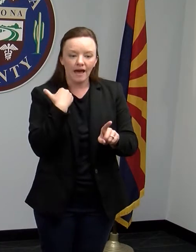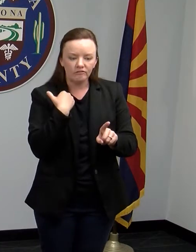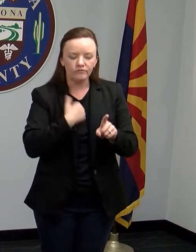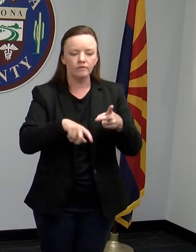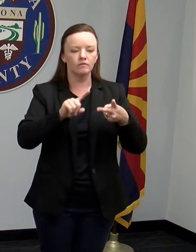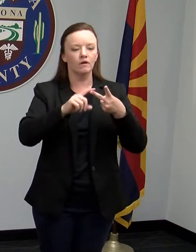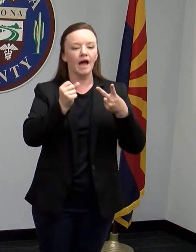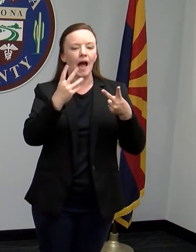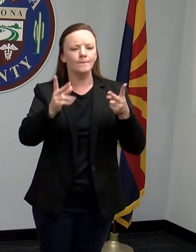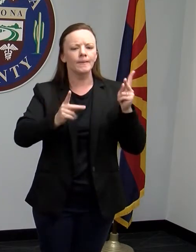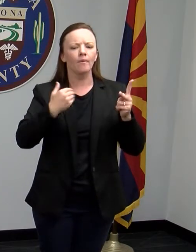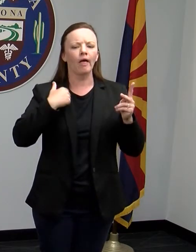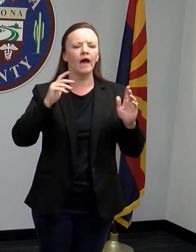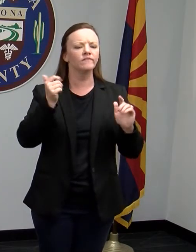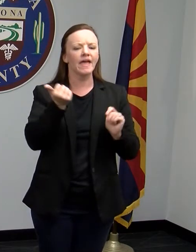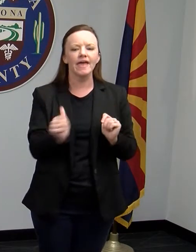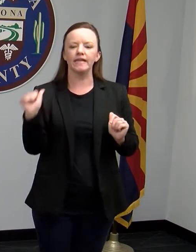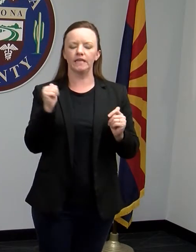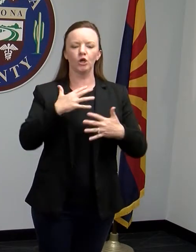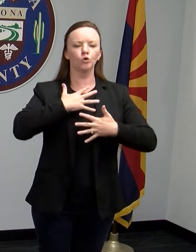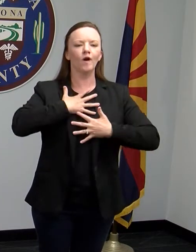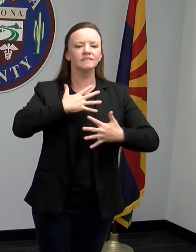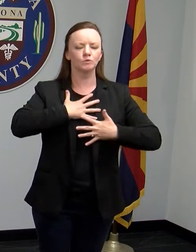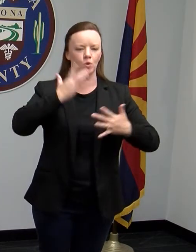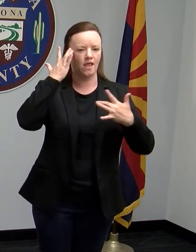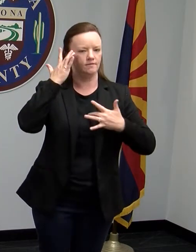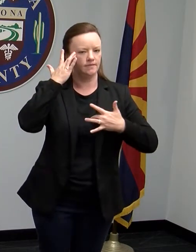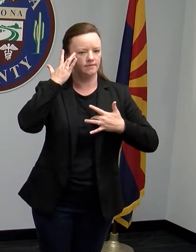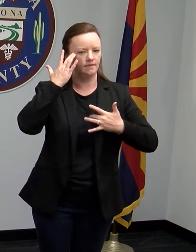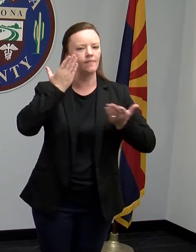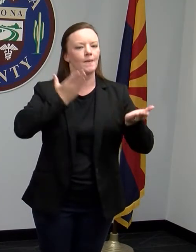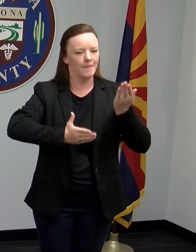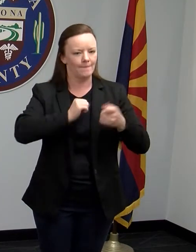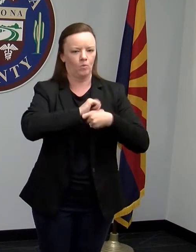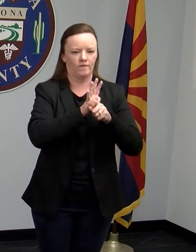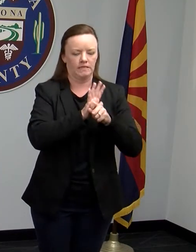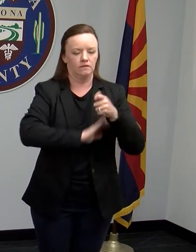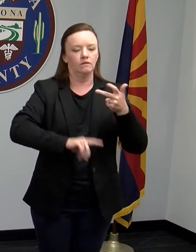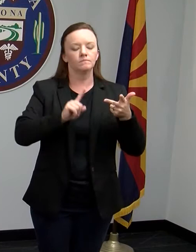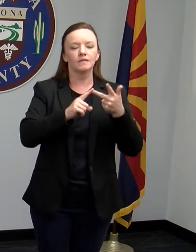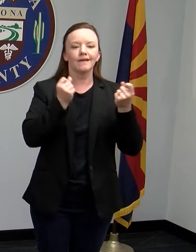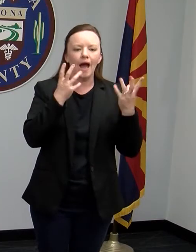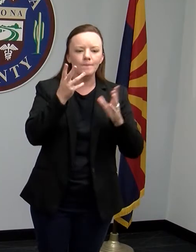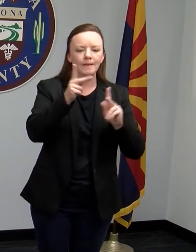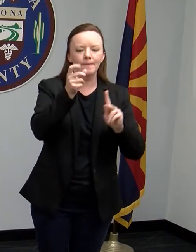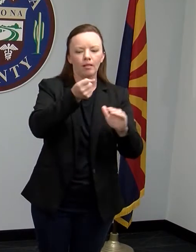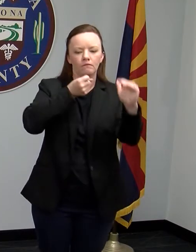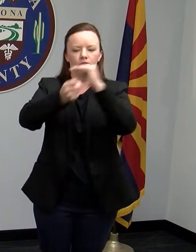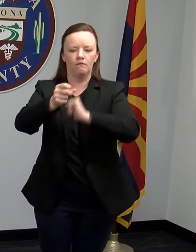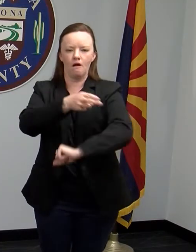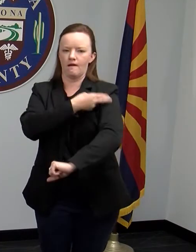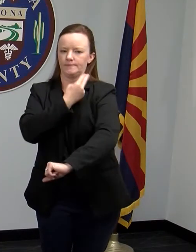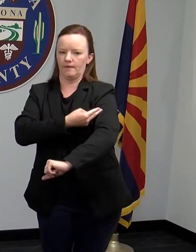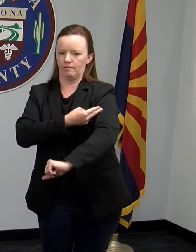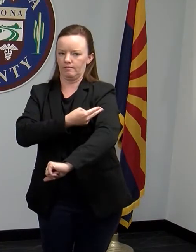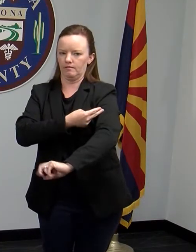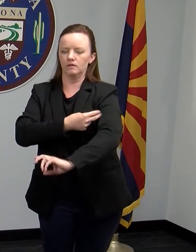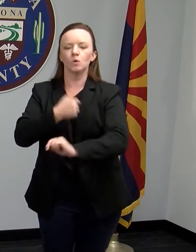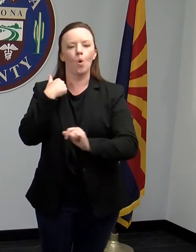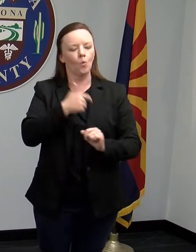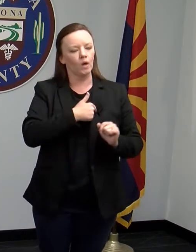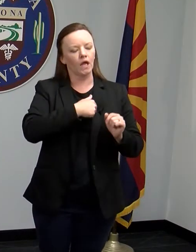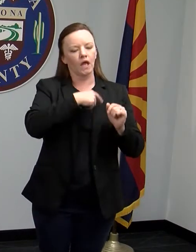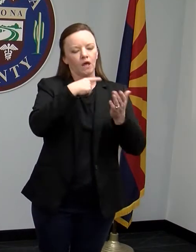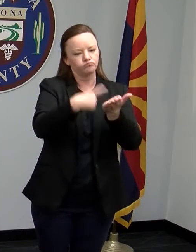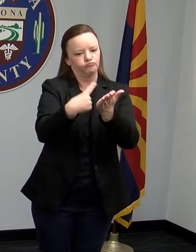have respiratory illness and how many people are being hospitalized. So we're checking in with them every week, and as soon as